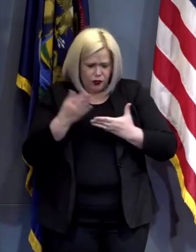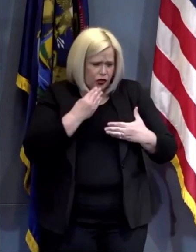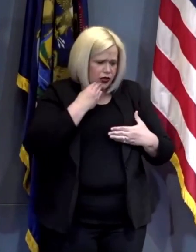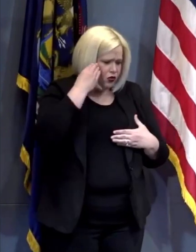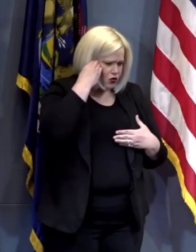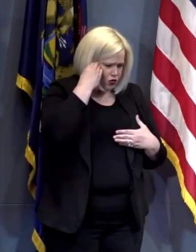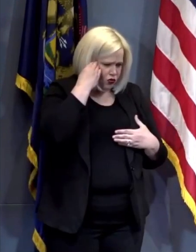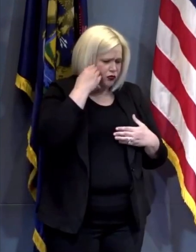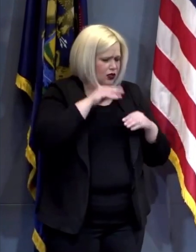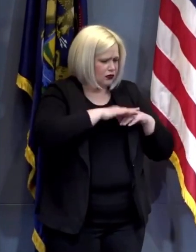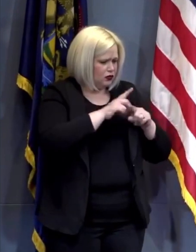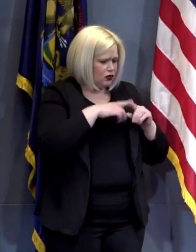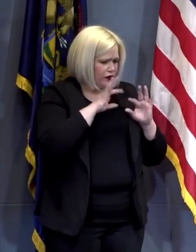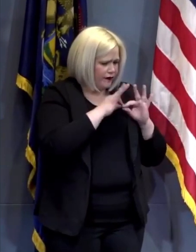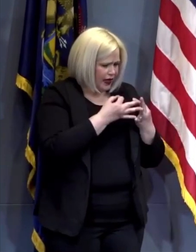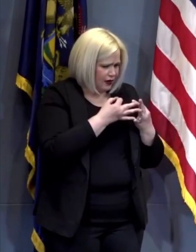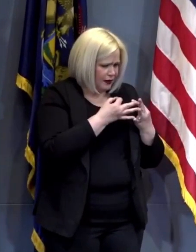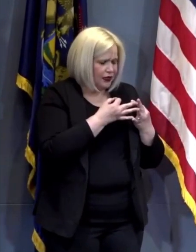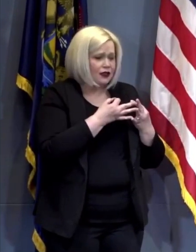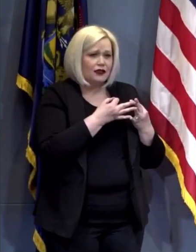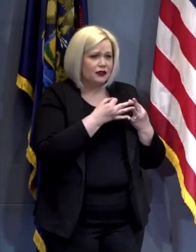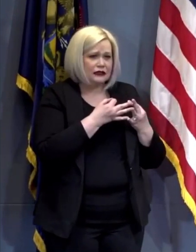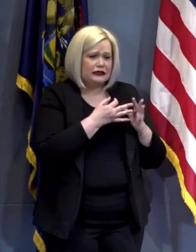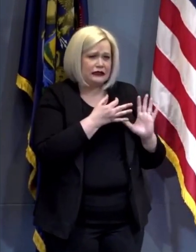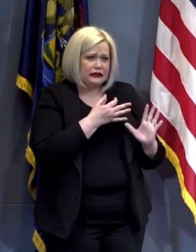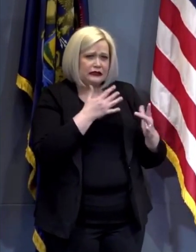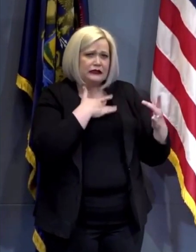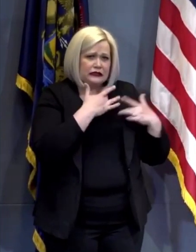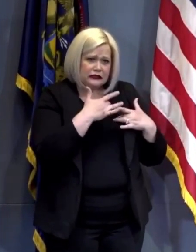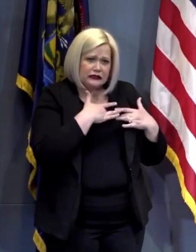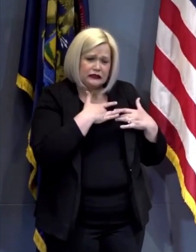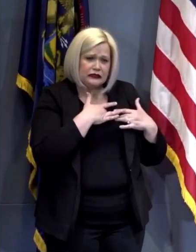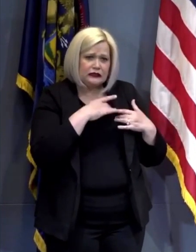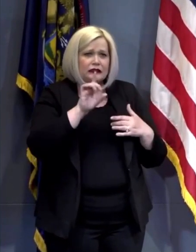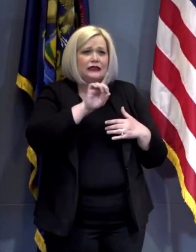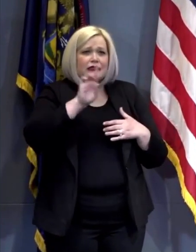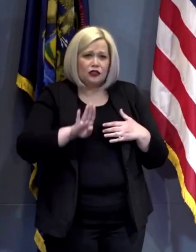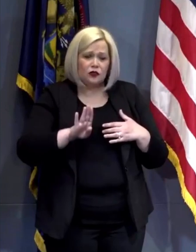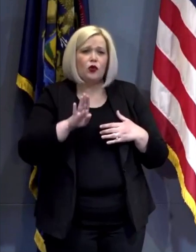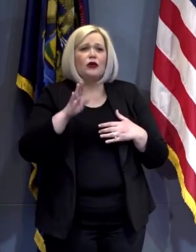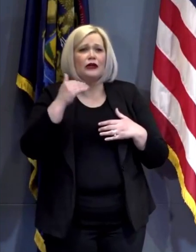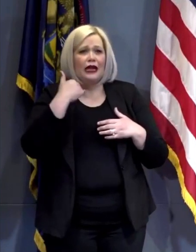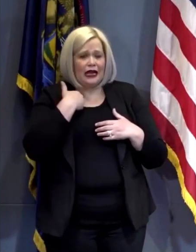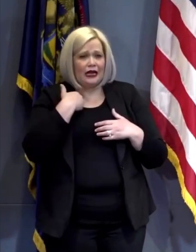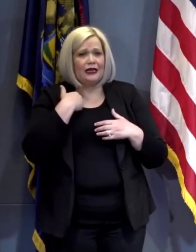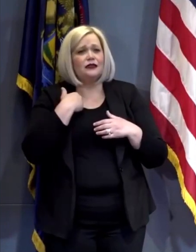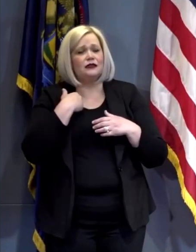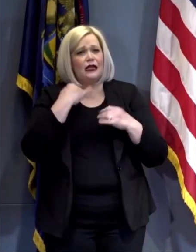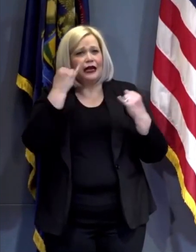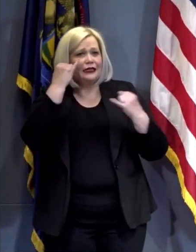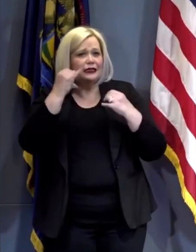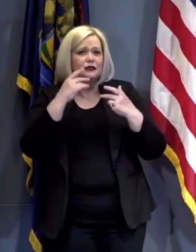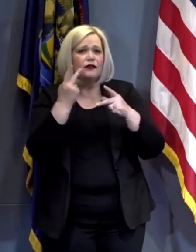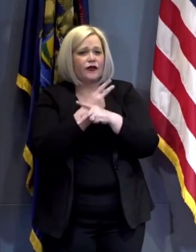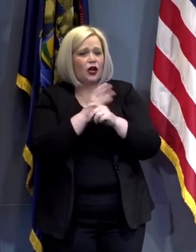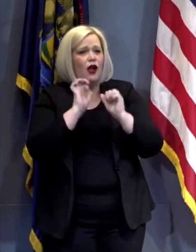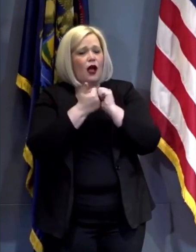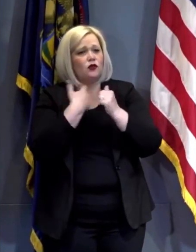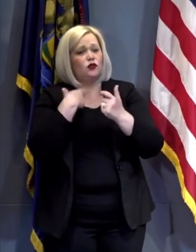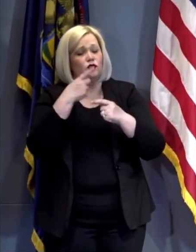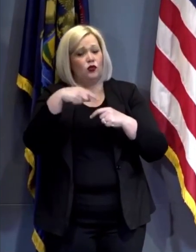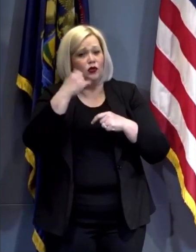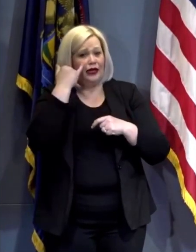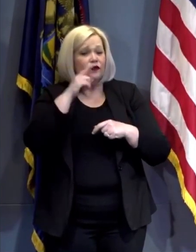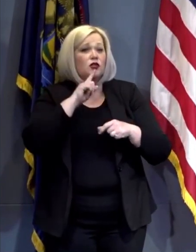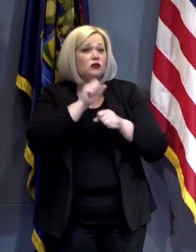not just for their city but for the entirety of Western Wayne County infrastructure for first responders to safely and confidently isolate and have what